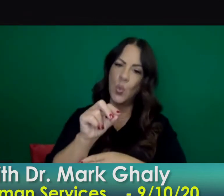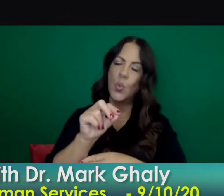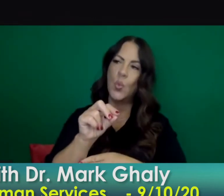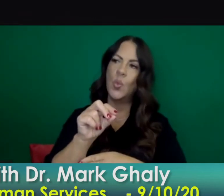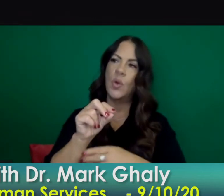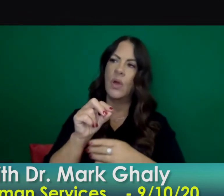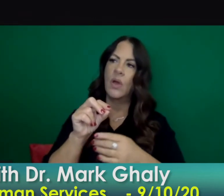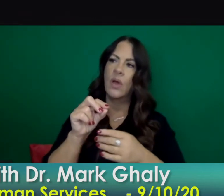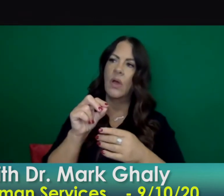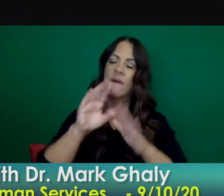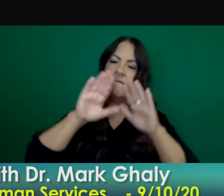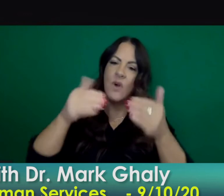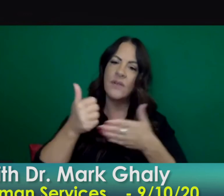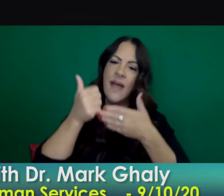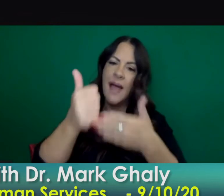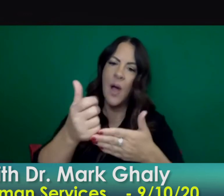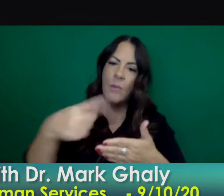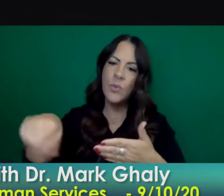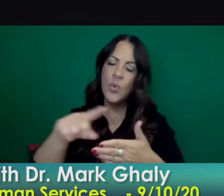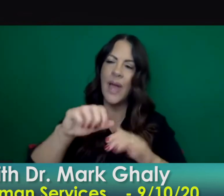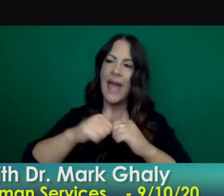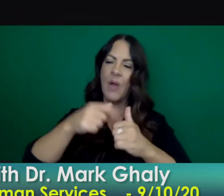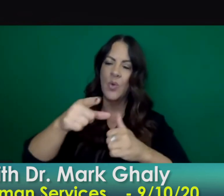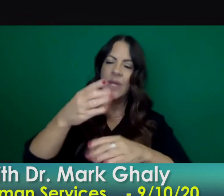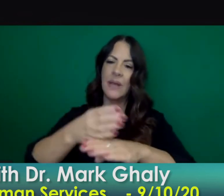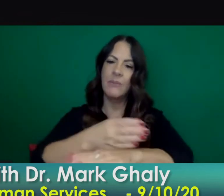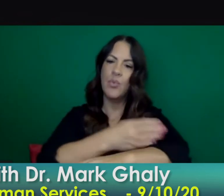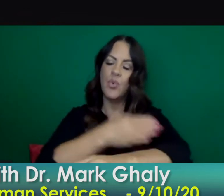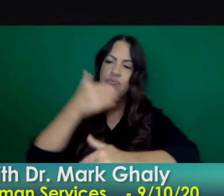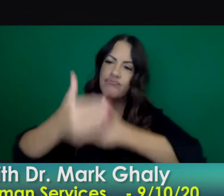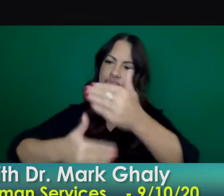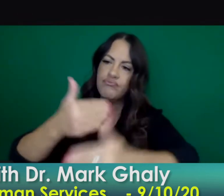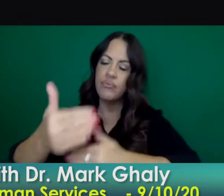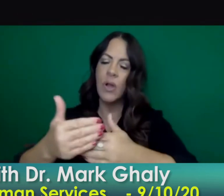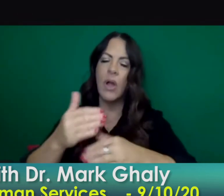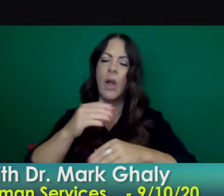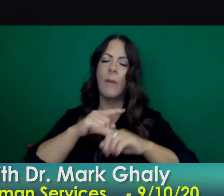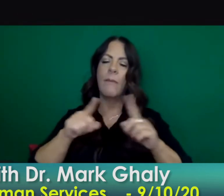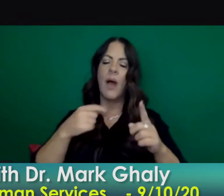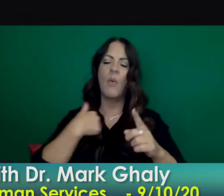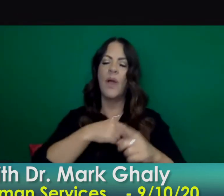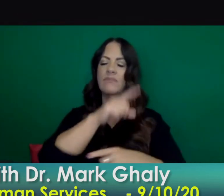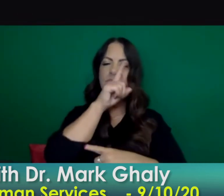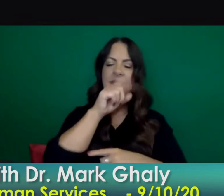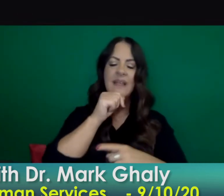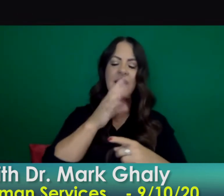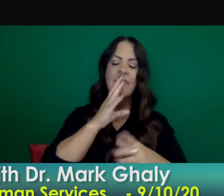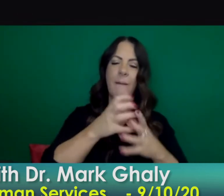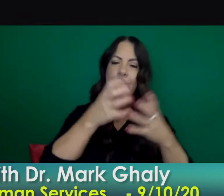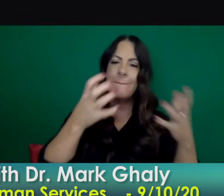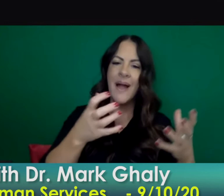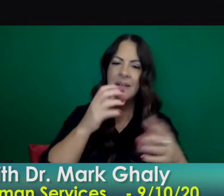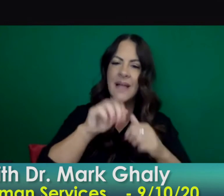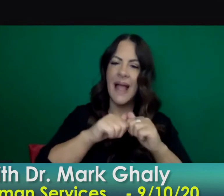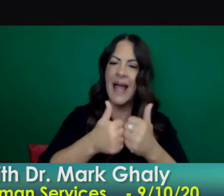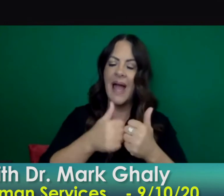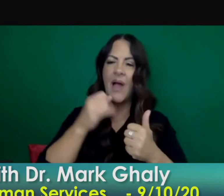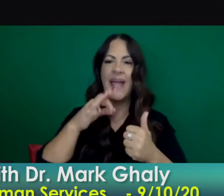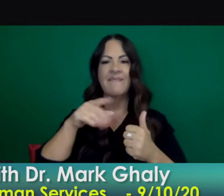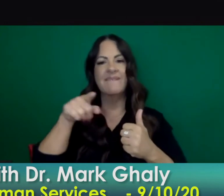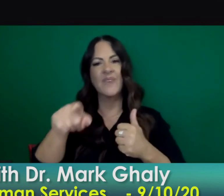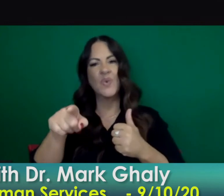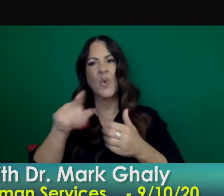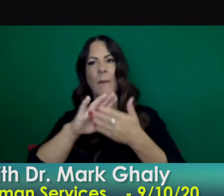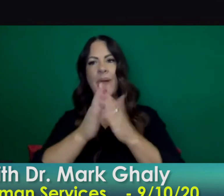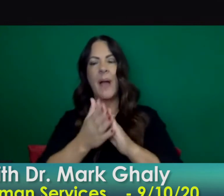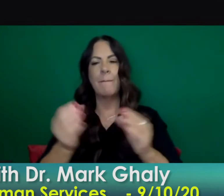and not so much conversation about what might require be required or seen before somebody a county moves to a